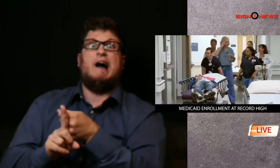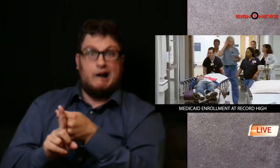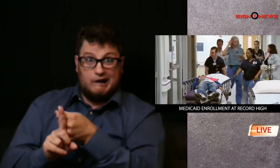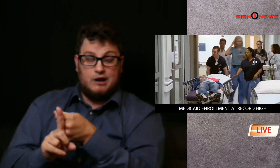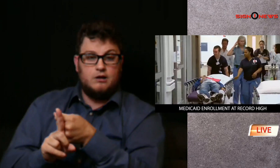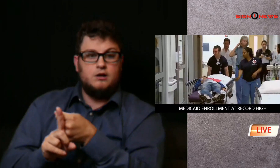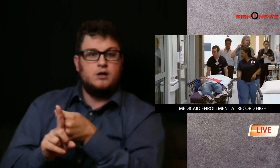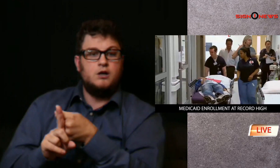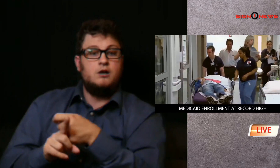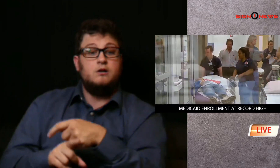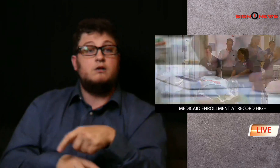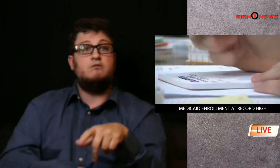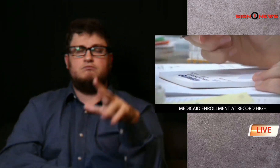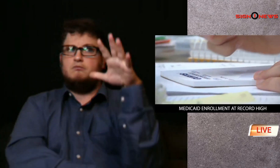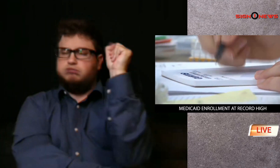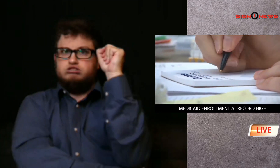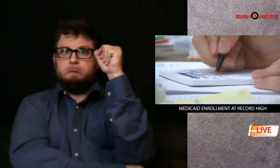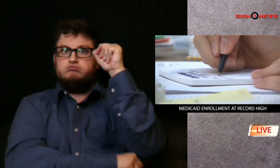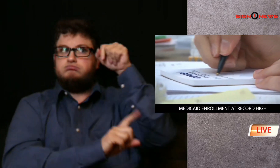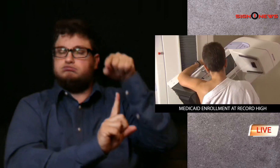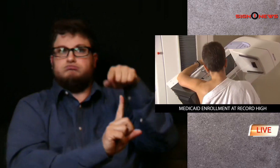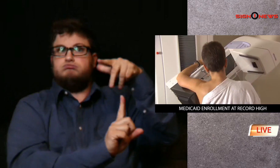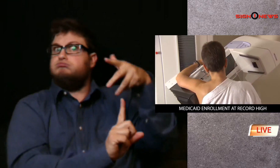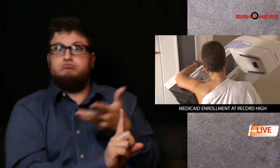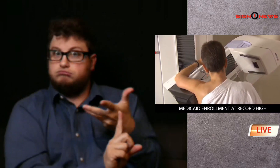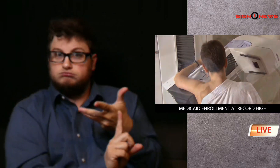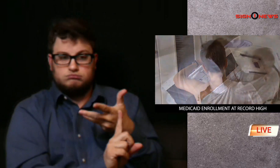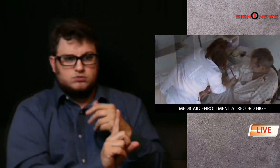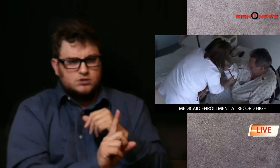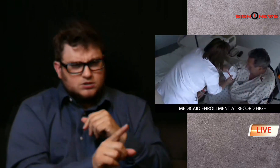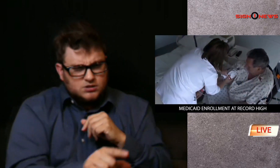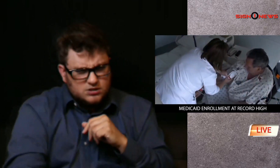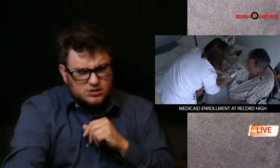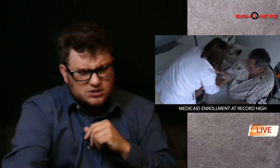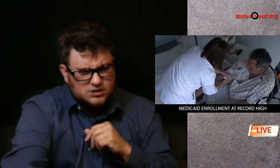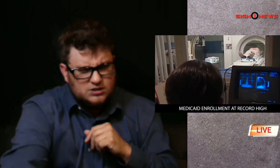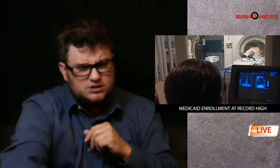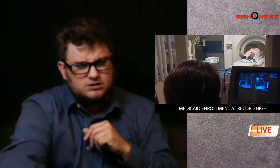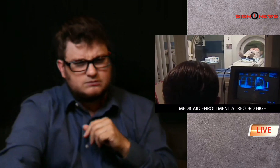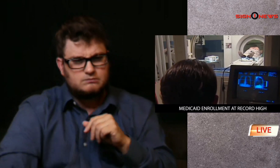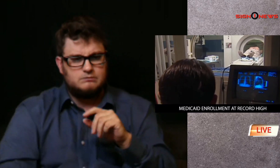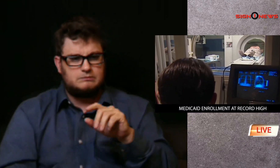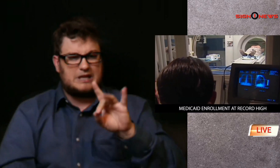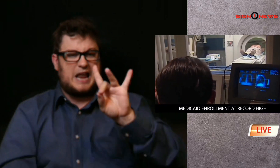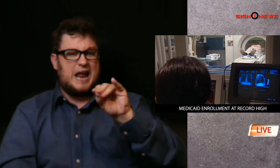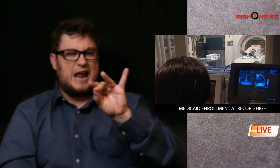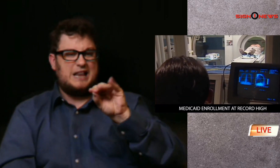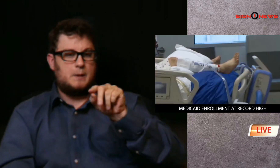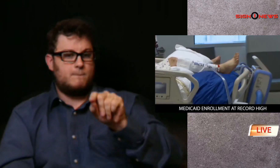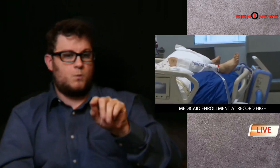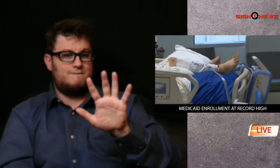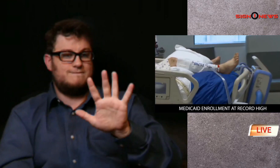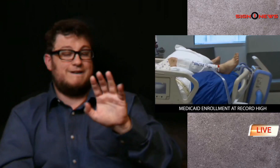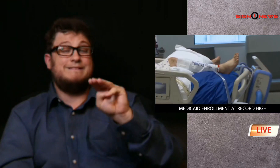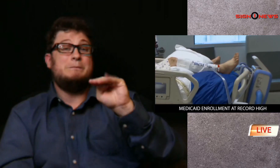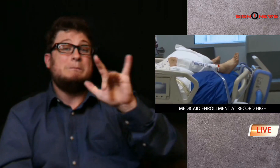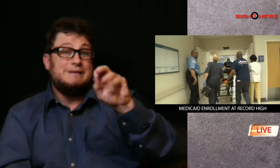record-setting 80.5 million americans have enrolled in